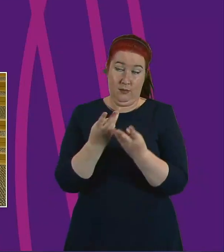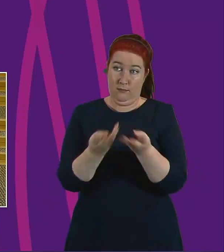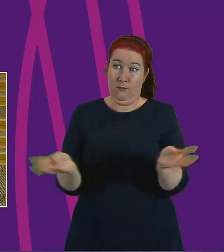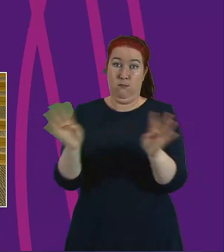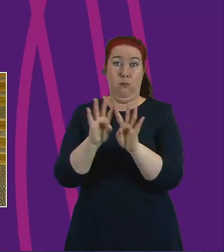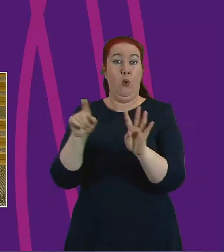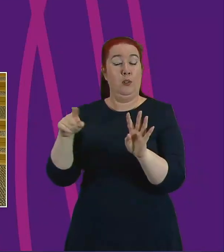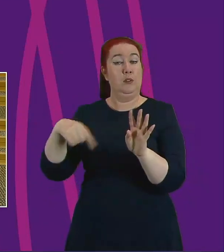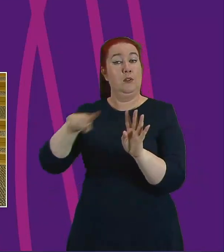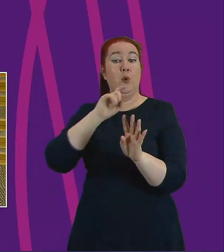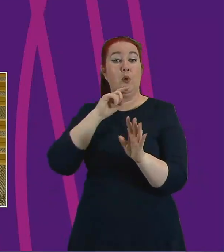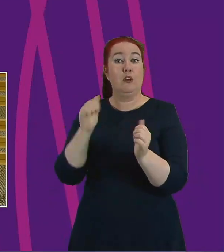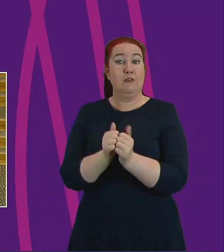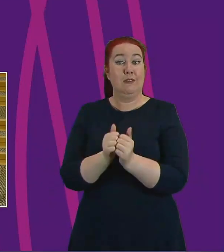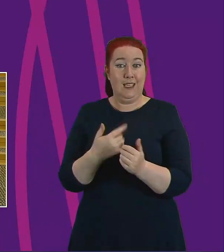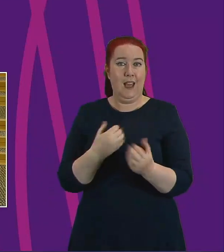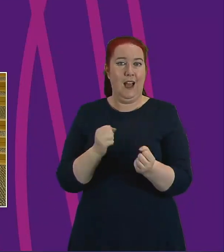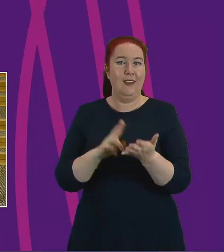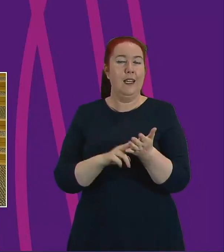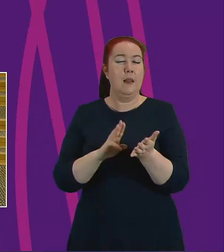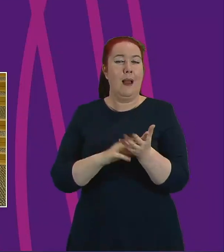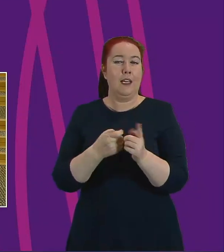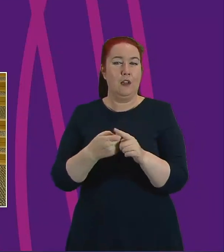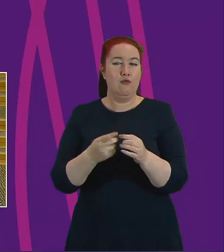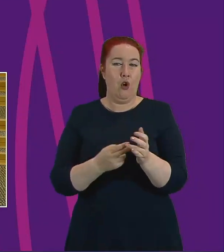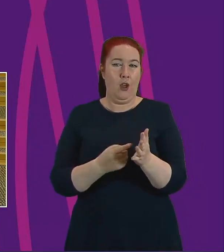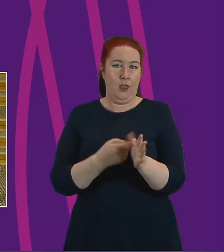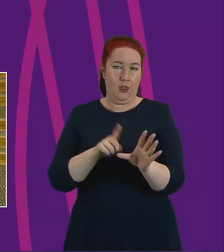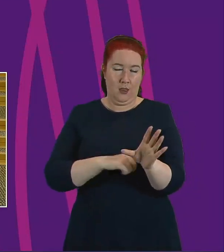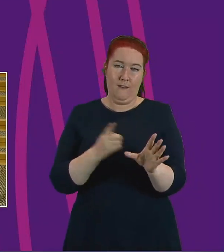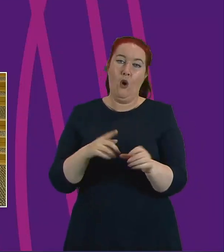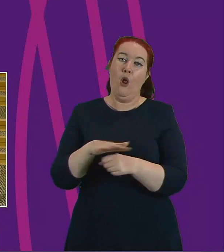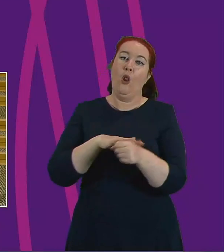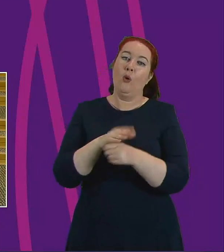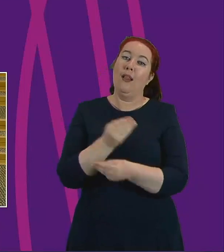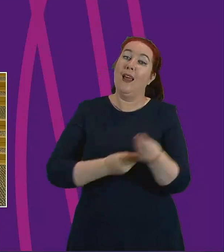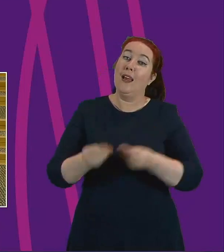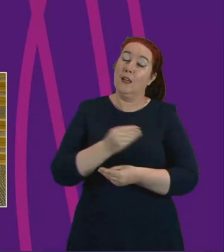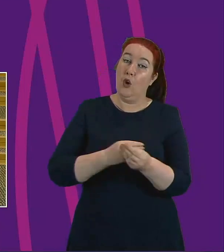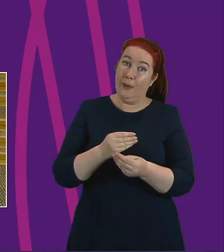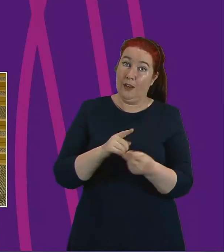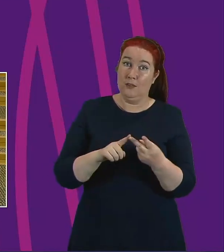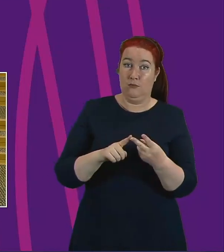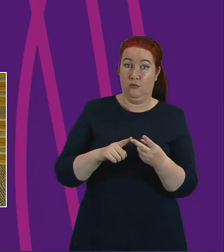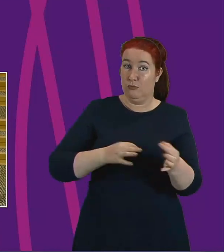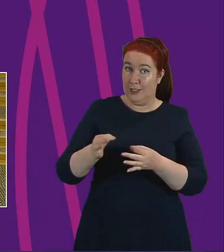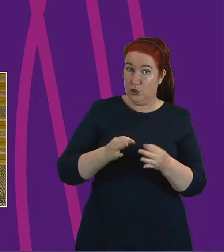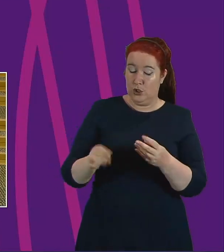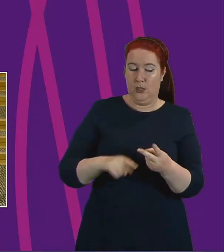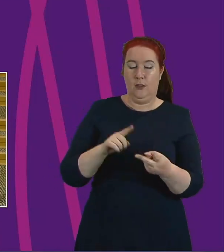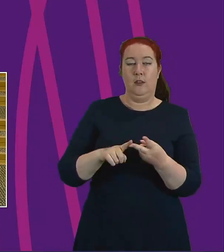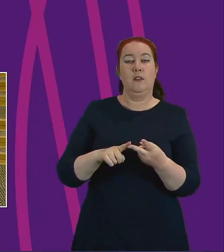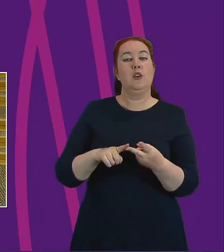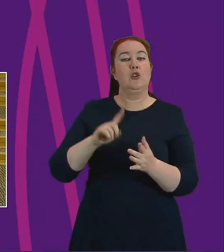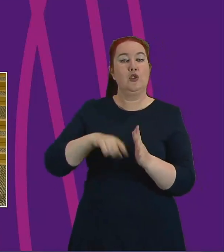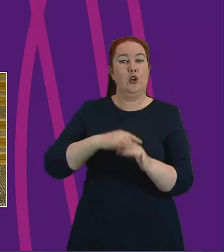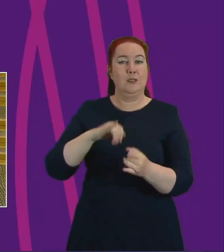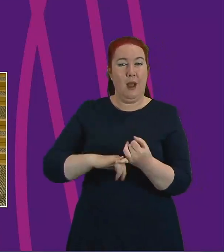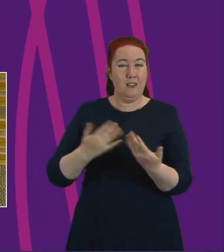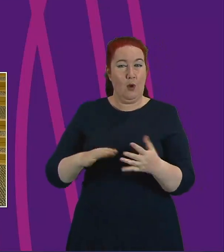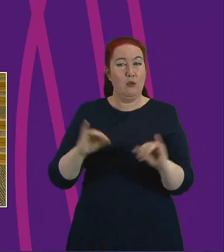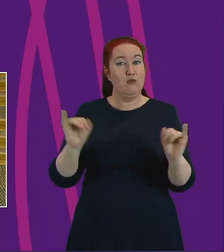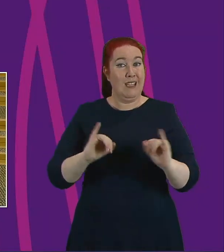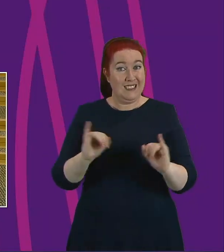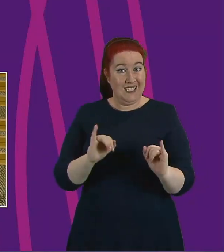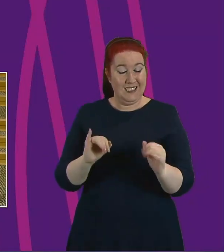the board we are pleased to welcome Neil McEnroy from the Centre for Local Economic Strategies, John Sparks as I've already mentioned from crisis Emma